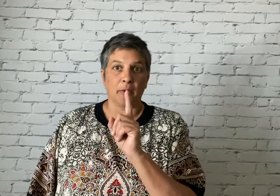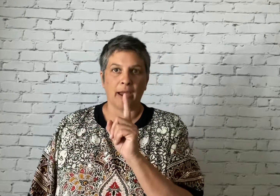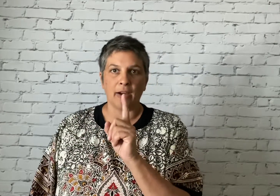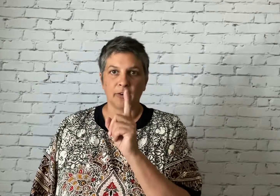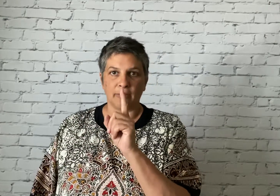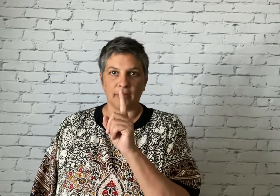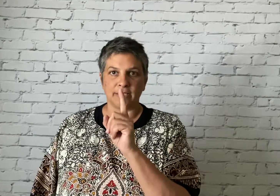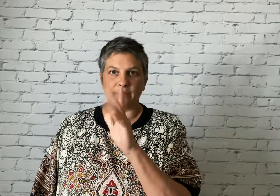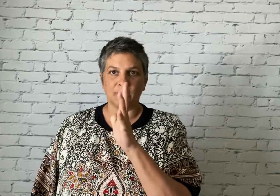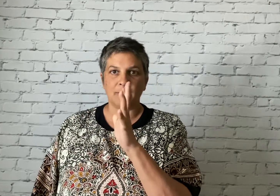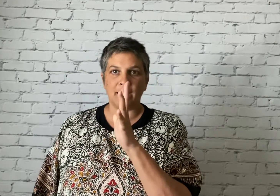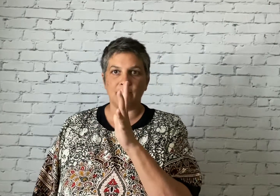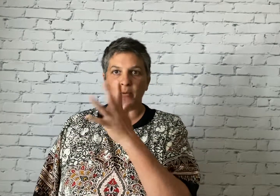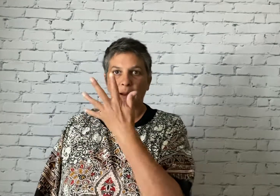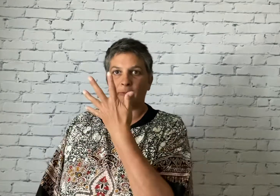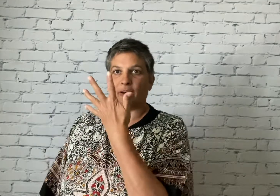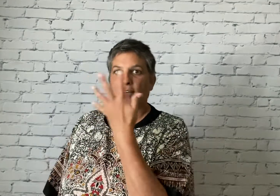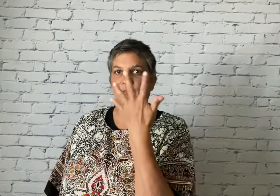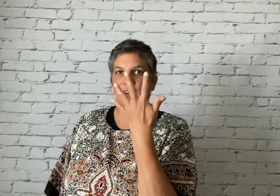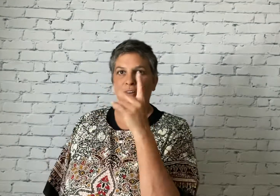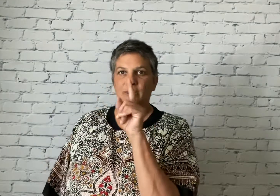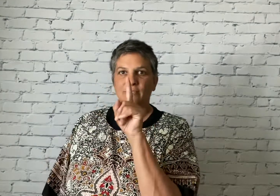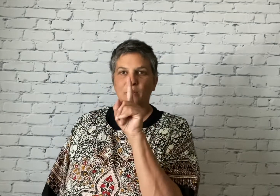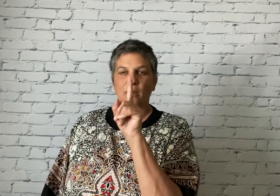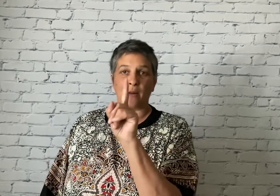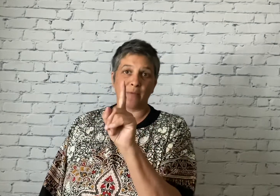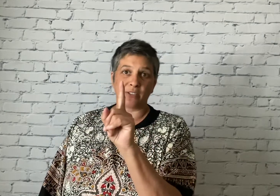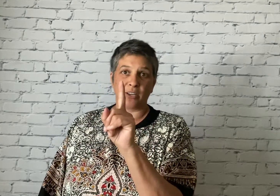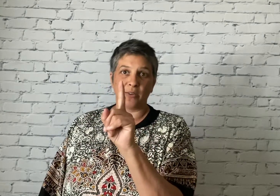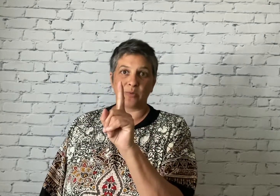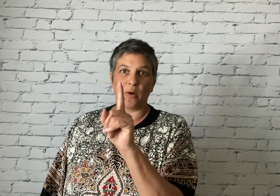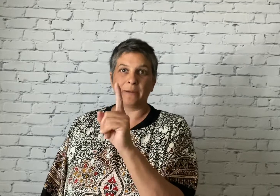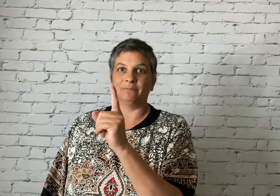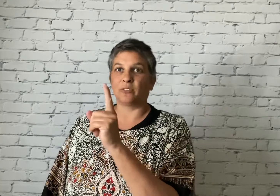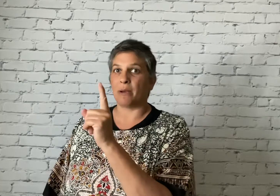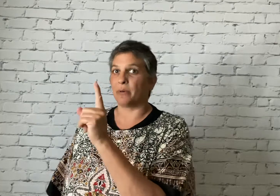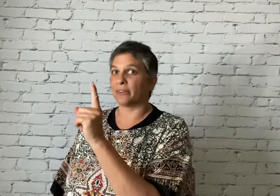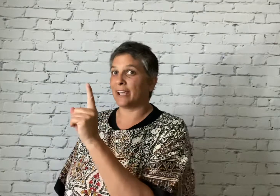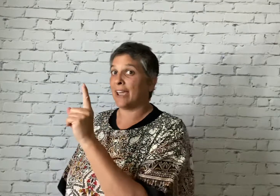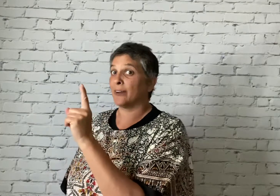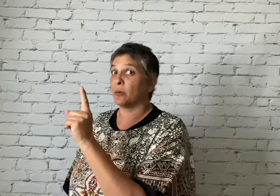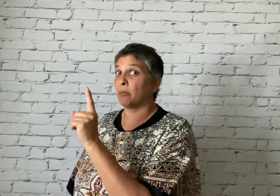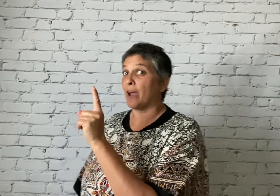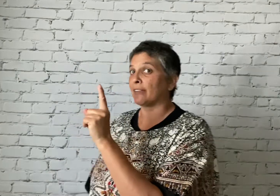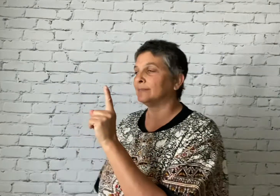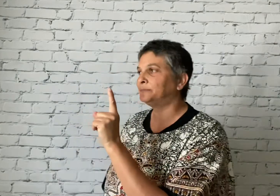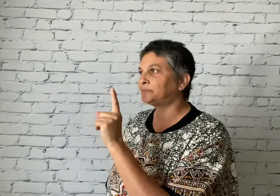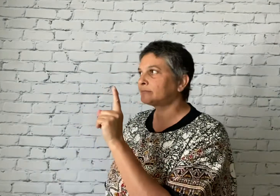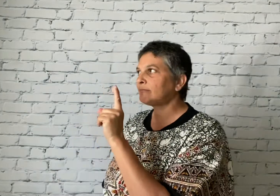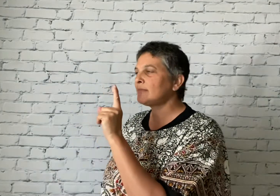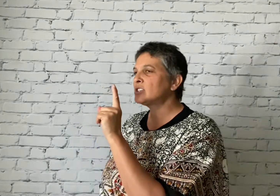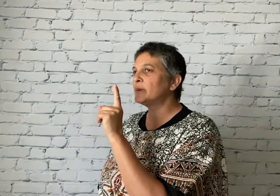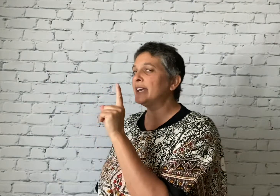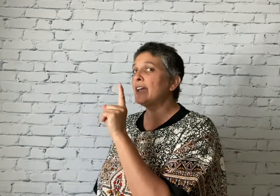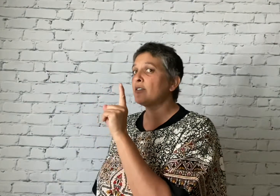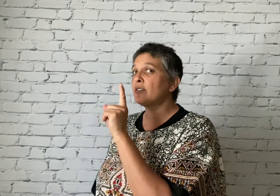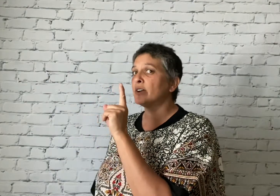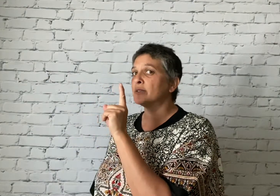okay? On your fingertips. So you might even put up five fingers if you want. I'm just going to use one for my birthday candle breath. So inhale to the nose,